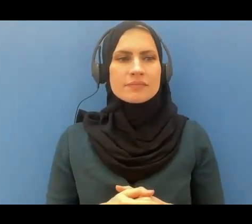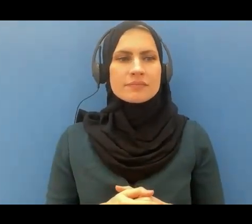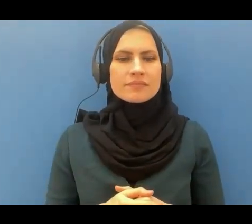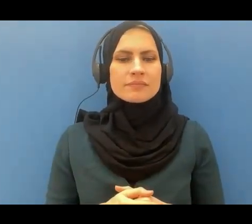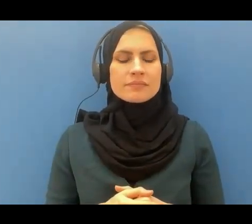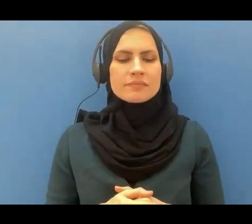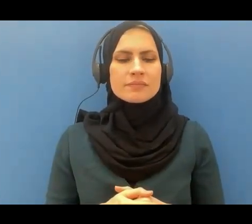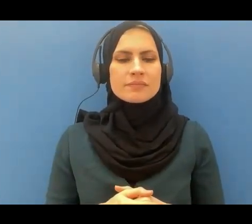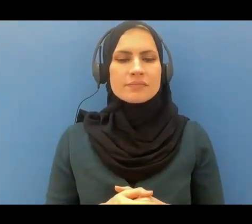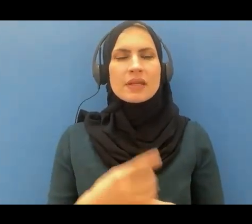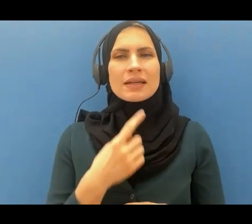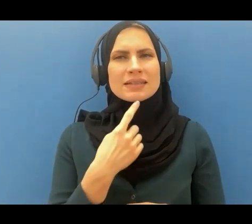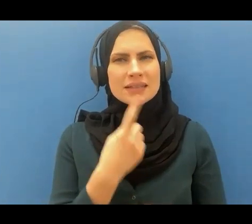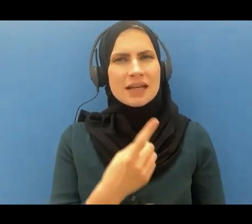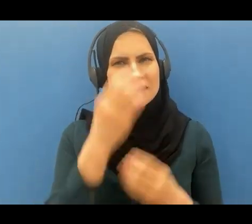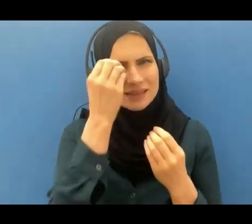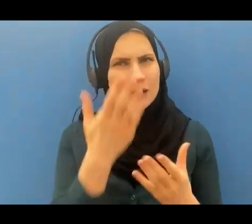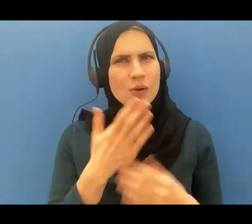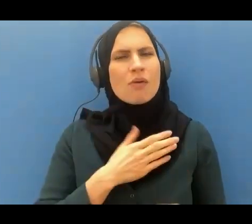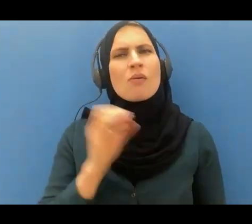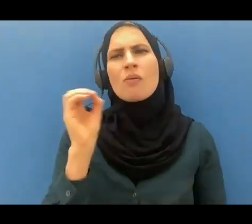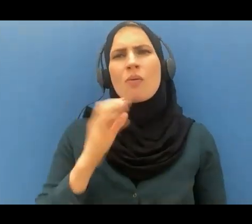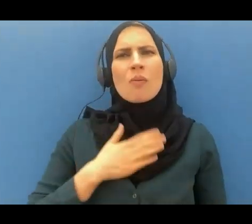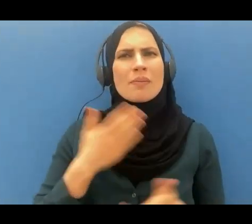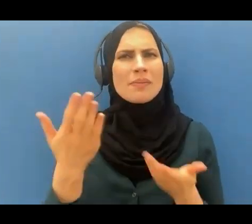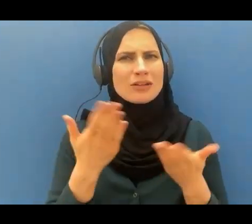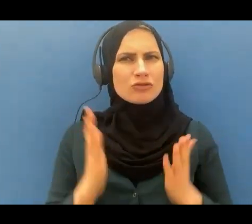those who have transgressed against themselves